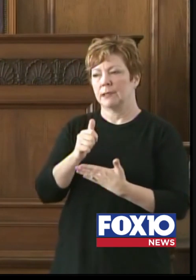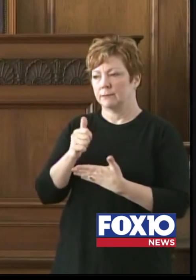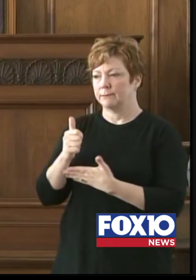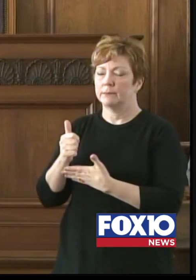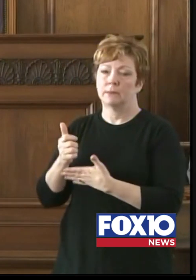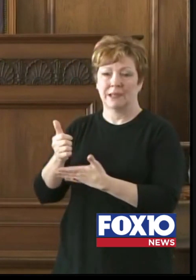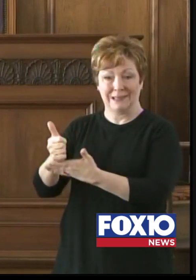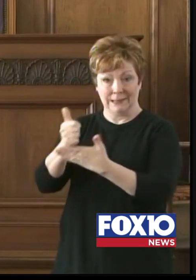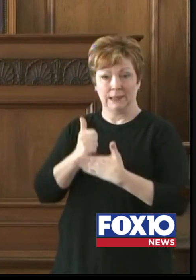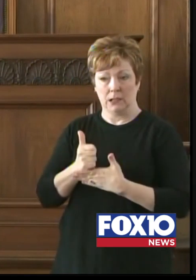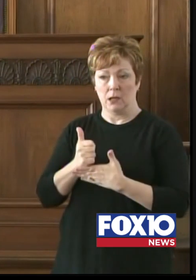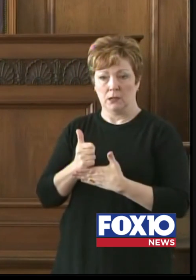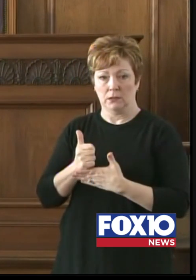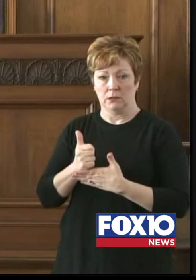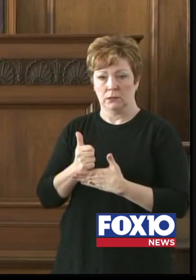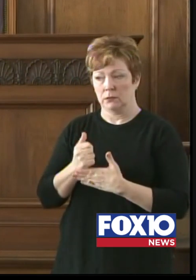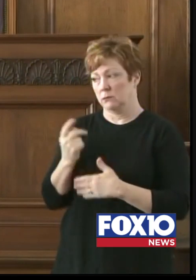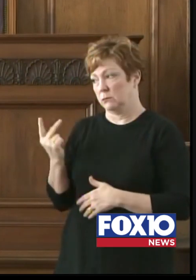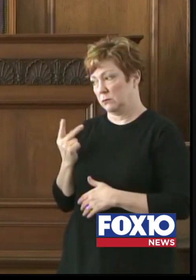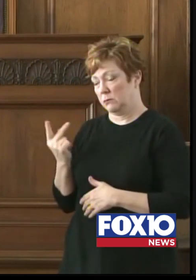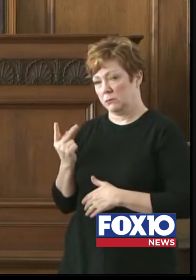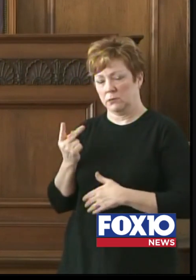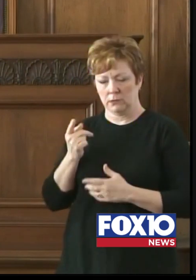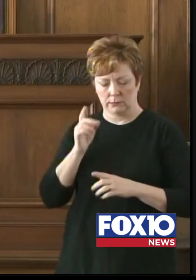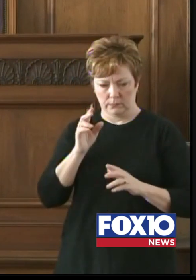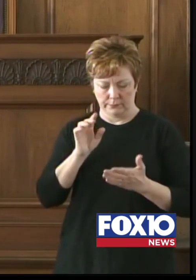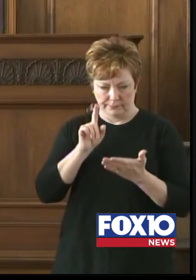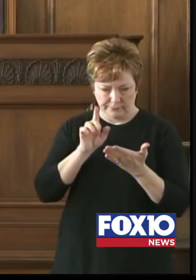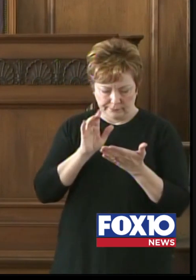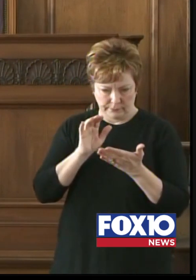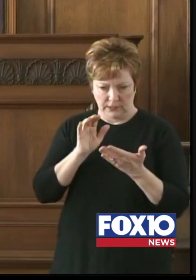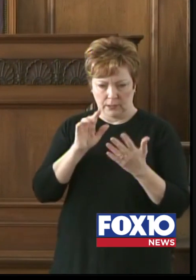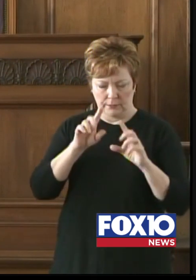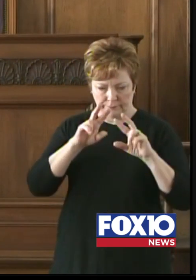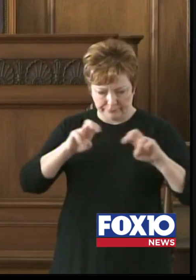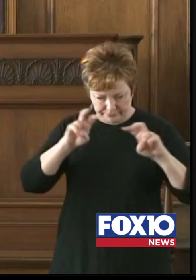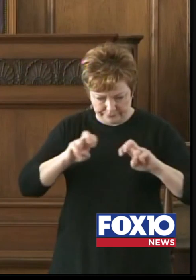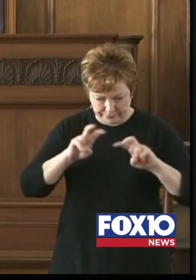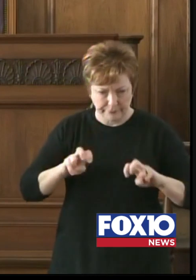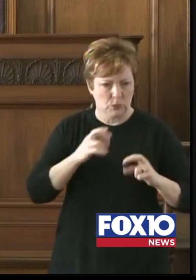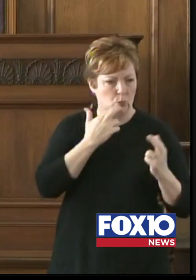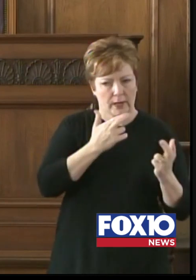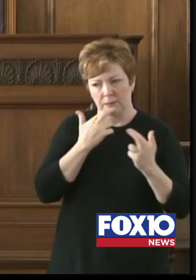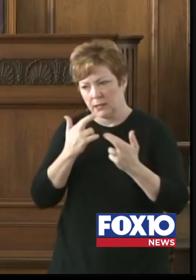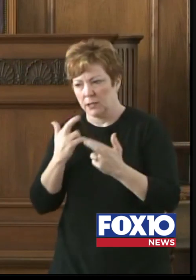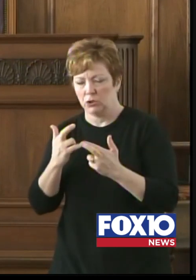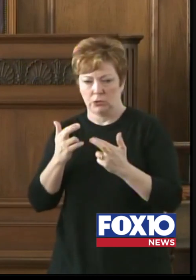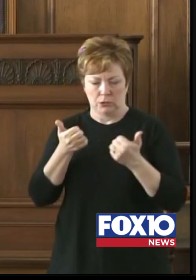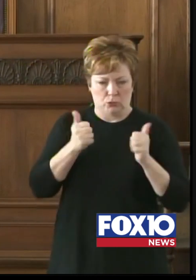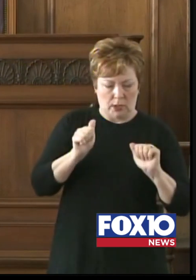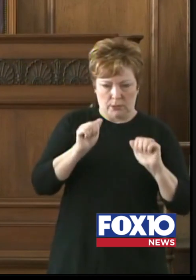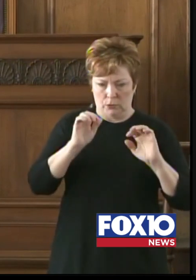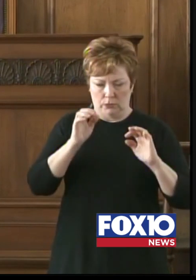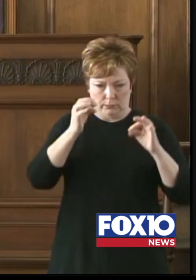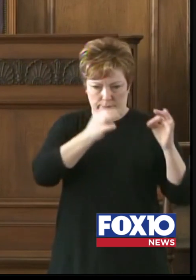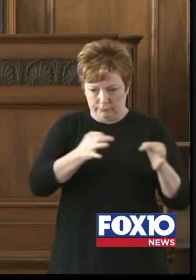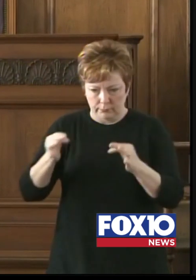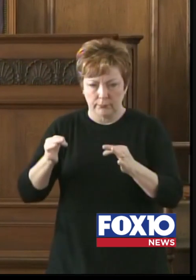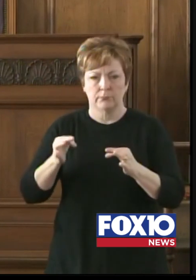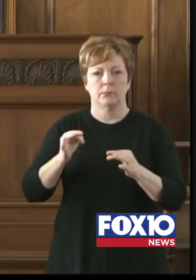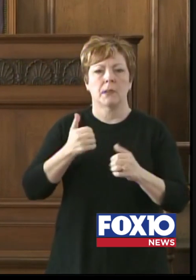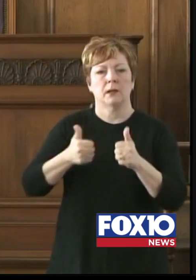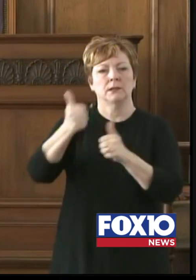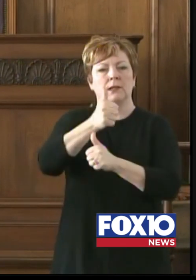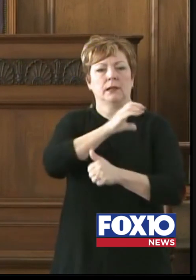me in sifting through all of these recommendations and bringing some perspective to all of this has been the executive committee of my